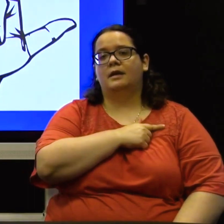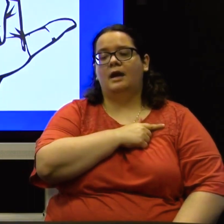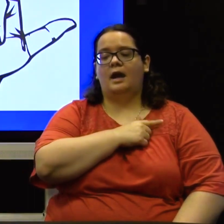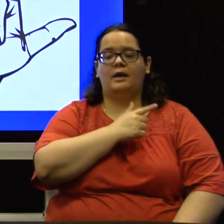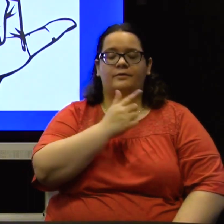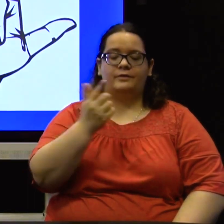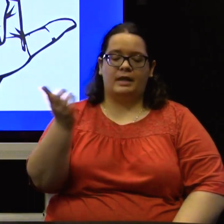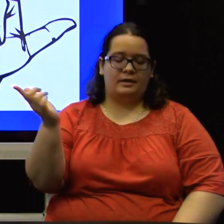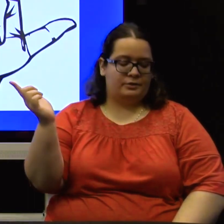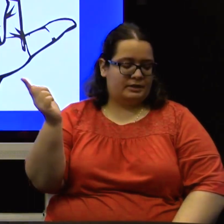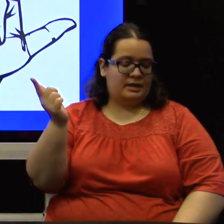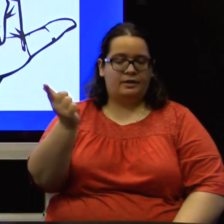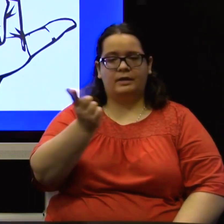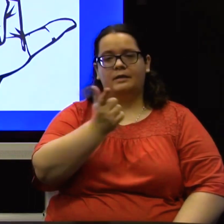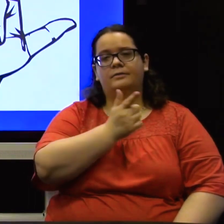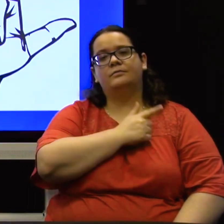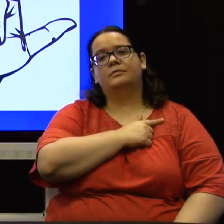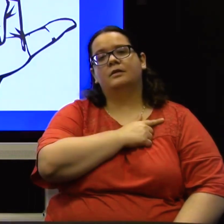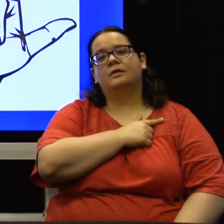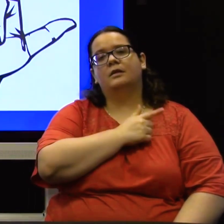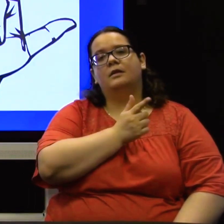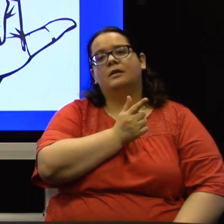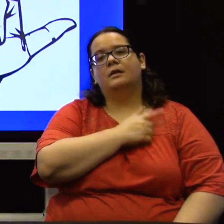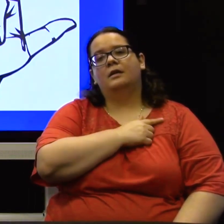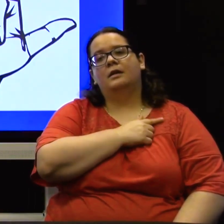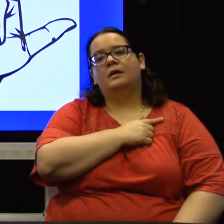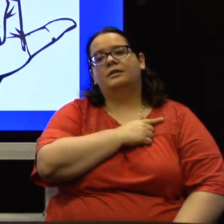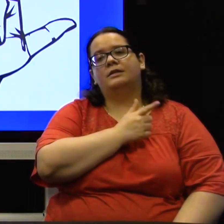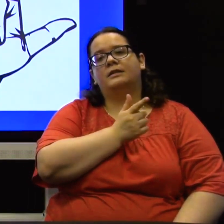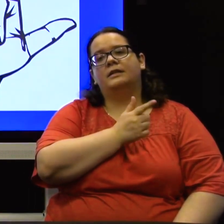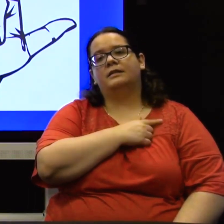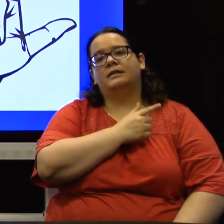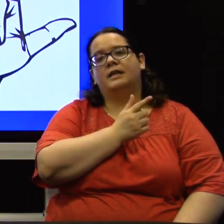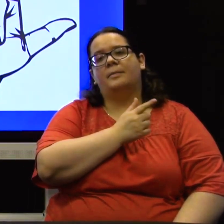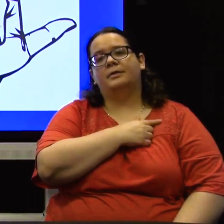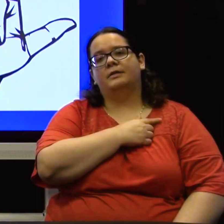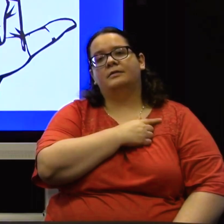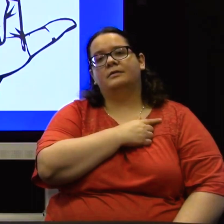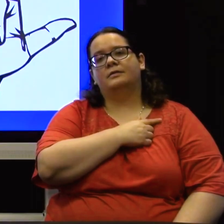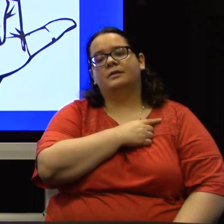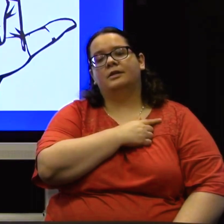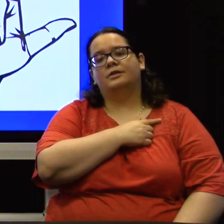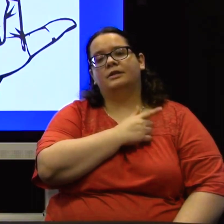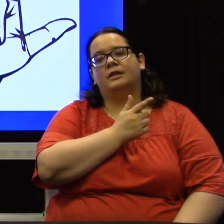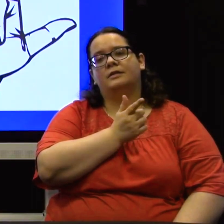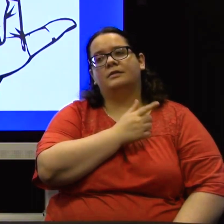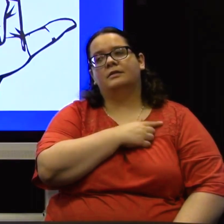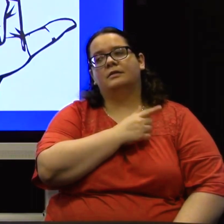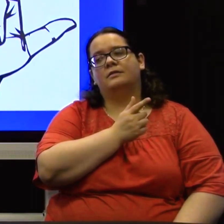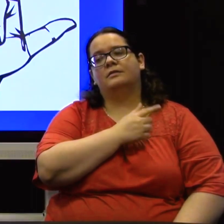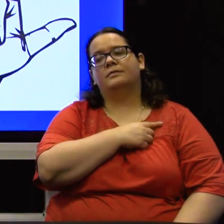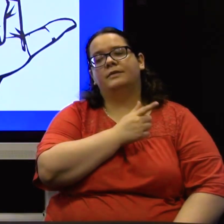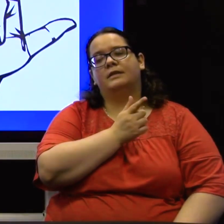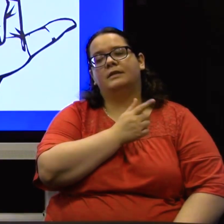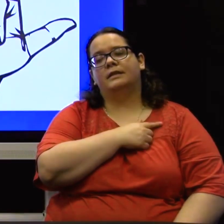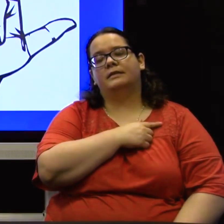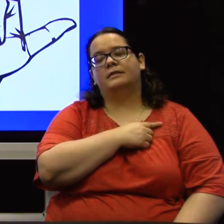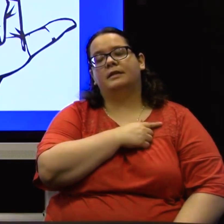And for that, you just take your L and just lazily tap it on your chest. Feeling lazy today.